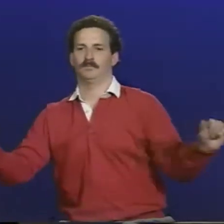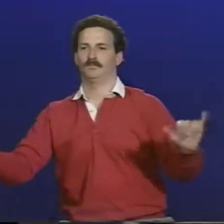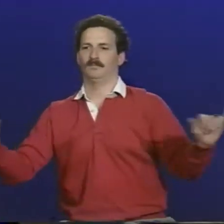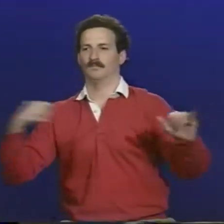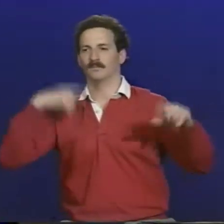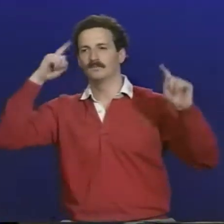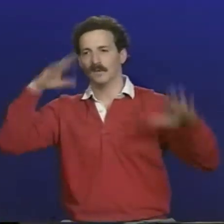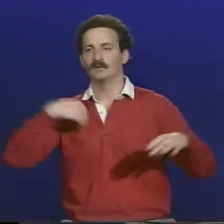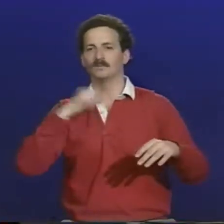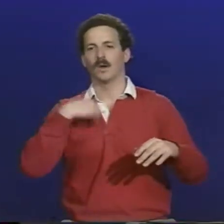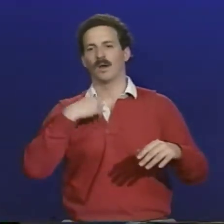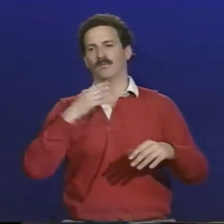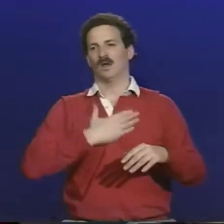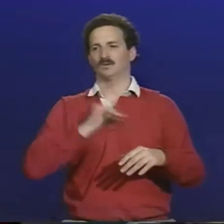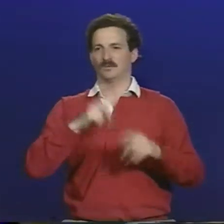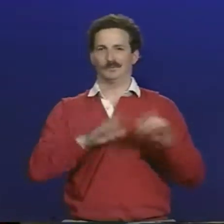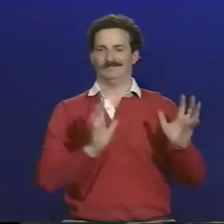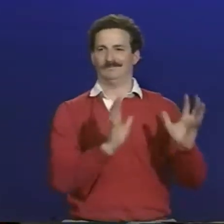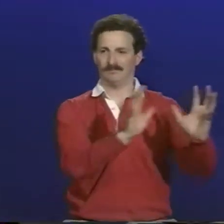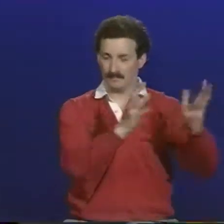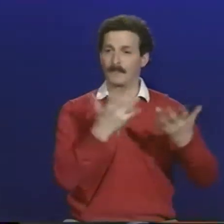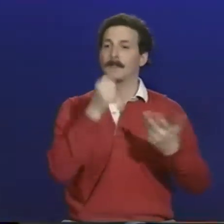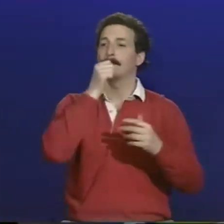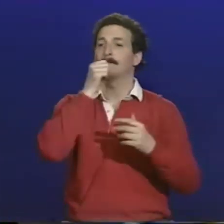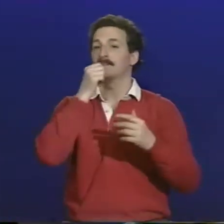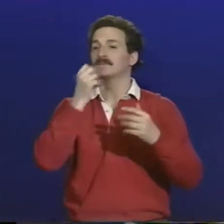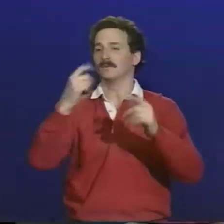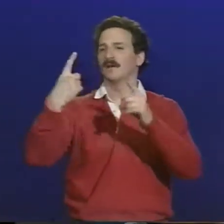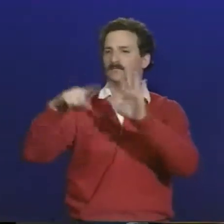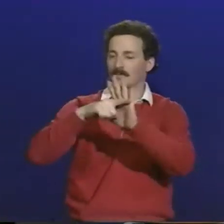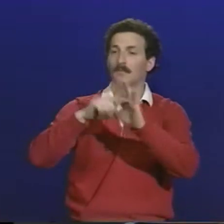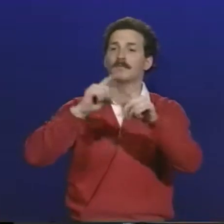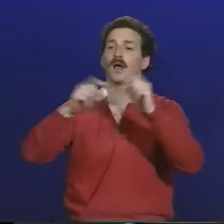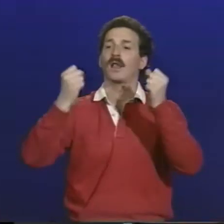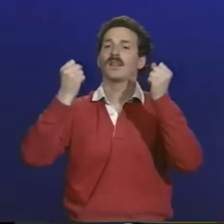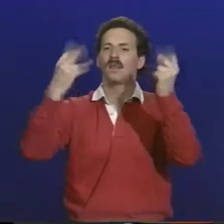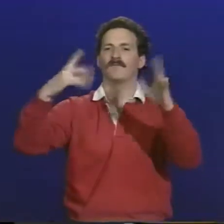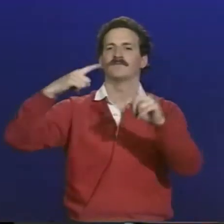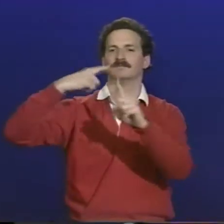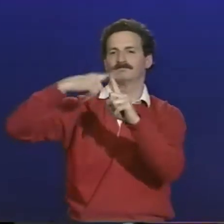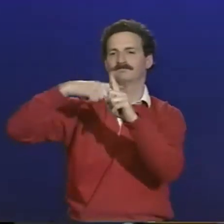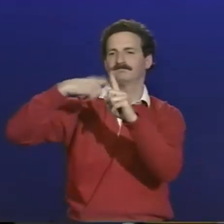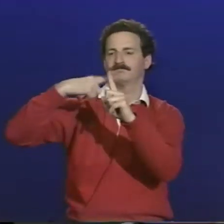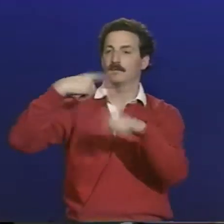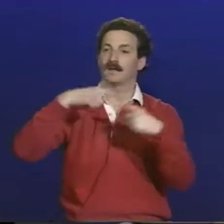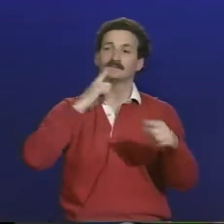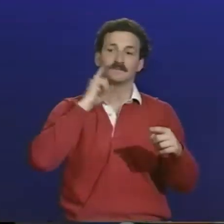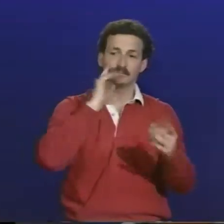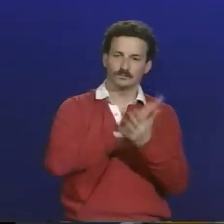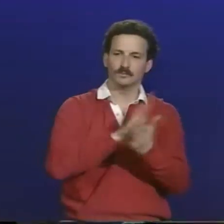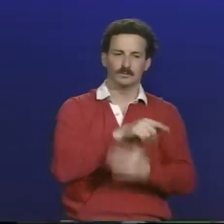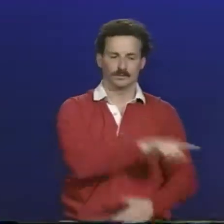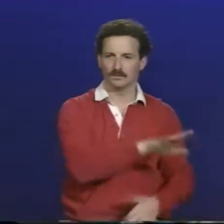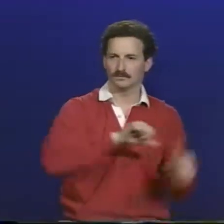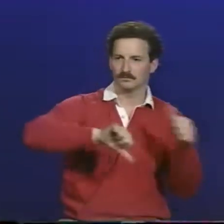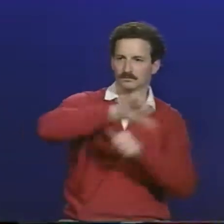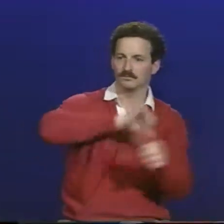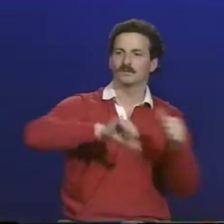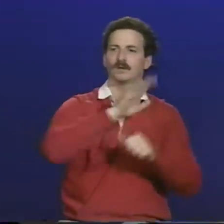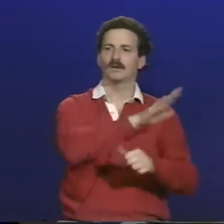hearing kid to be going on with my kid, too. So as I said, it's my job to kind of get behind the school and see that these things are going on. But there's also an